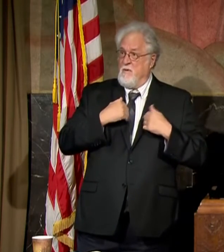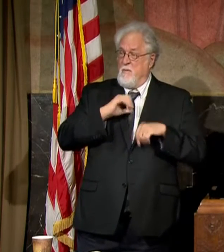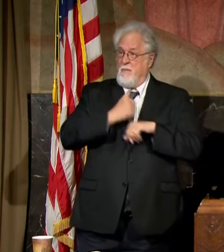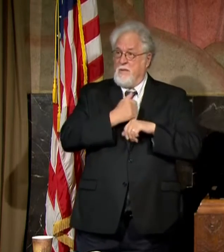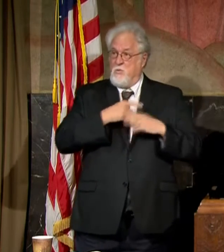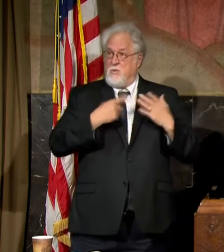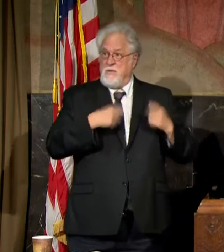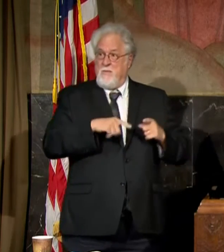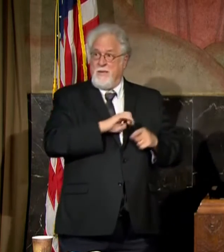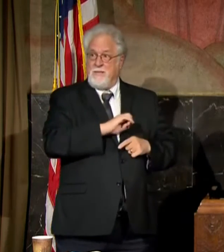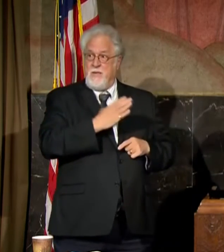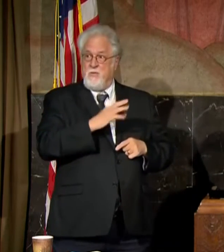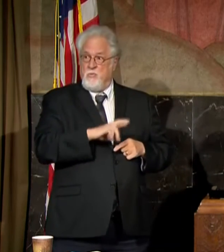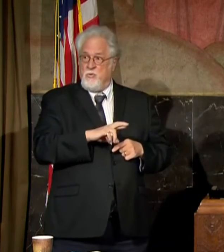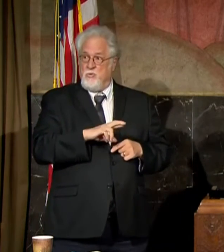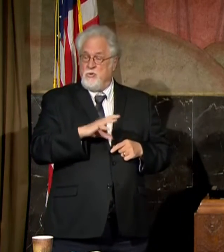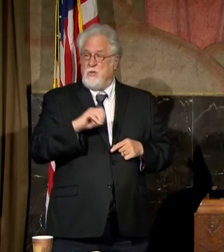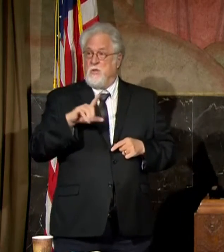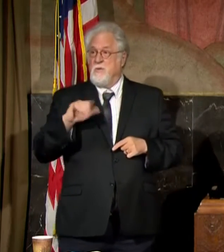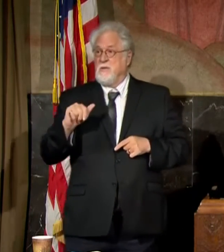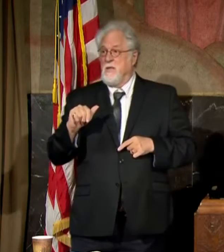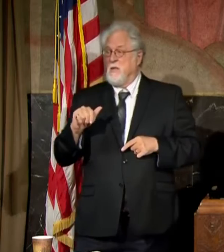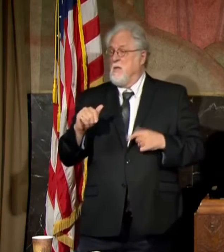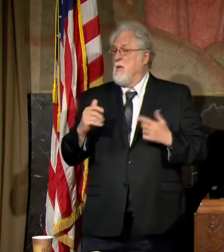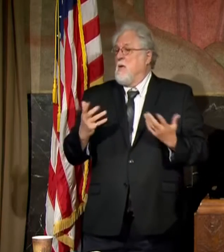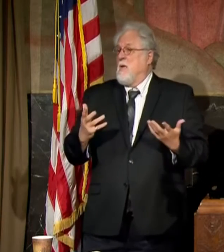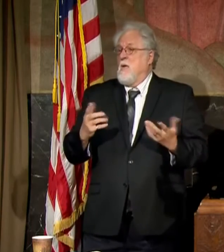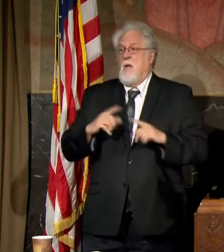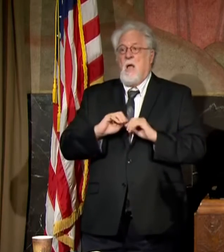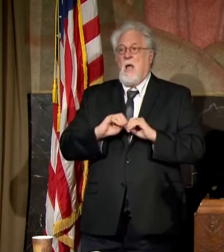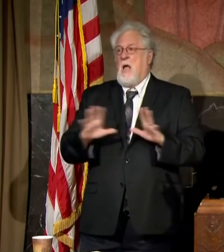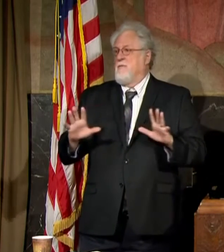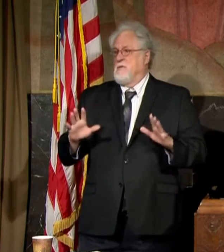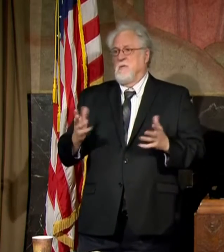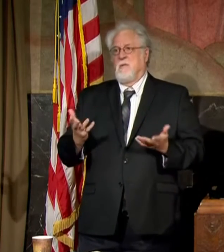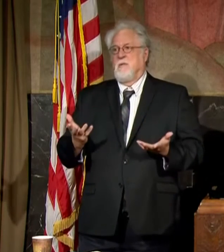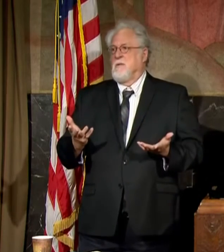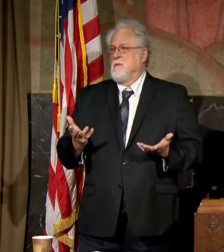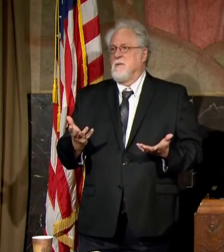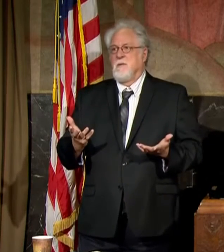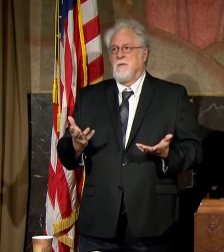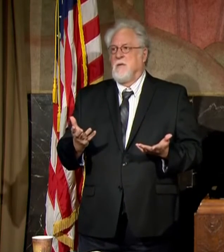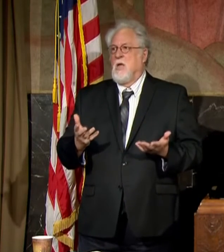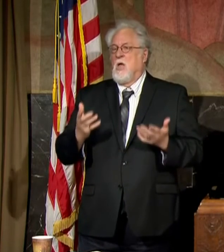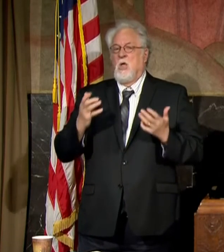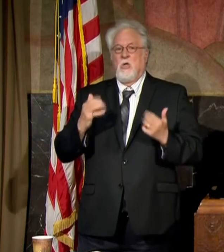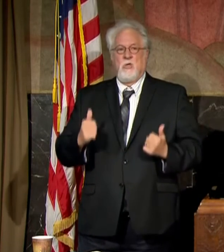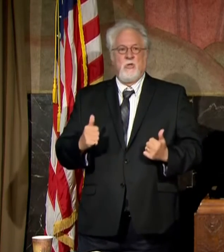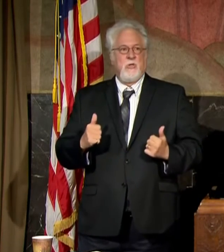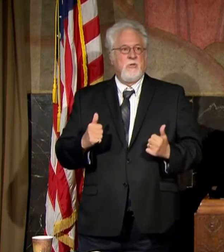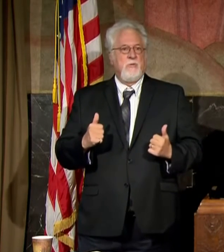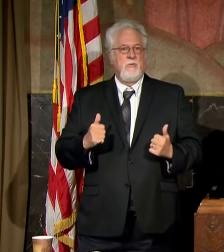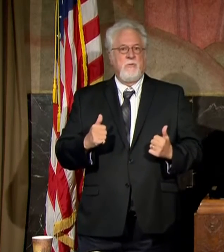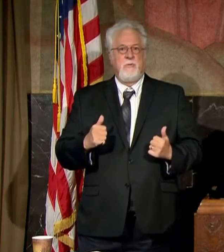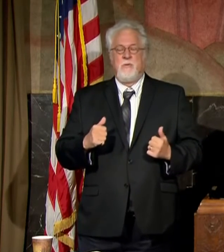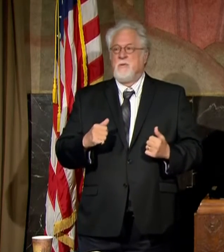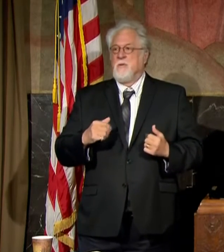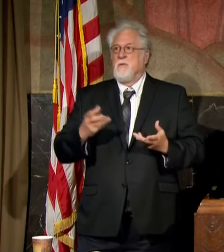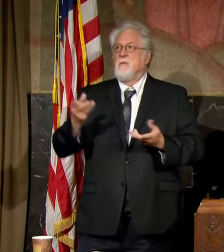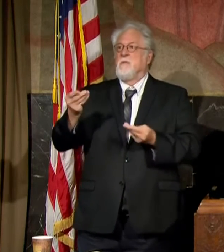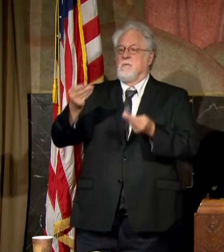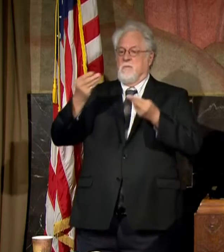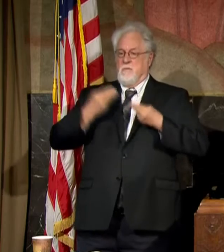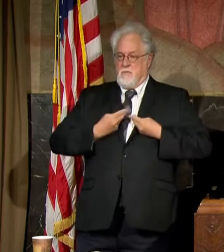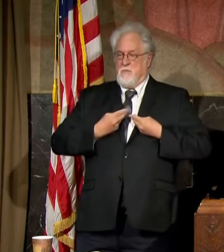here in East Baton Rouge Parish or in the state of Louisiana. But obviously, this is something that could fall to Mayor Sharon Weston-Broom